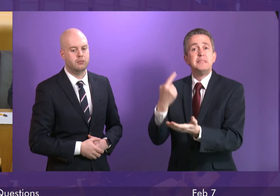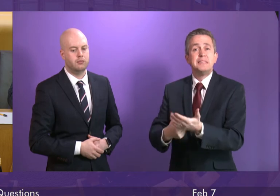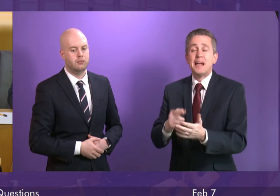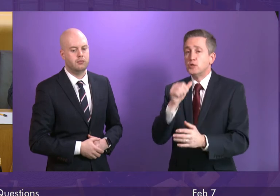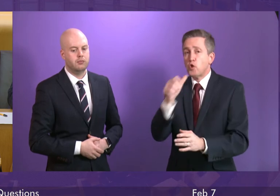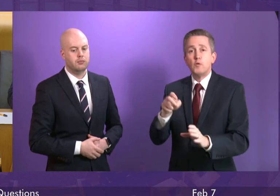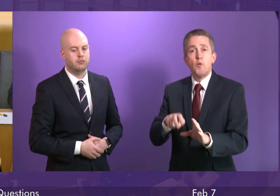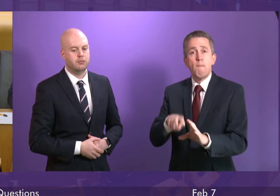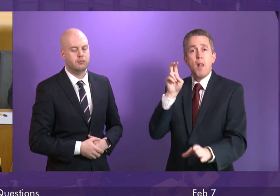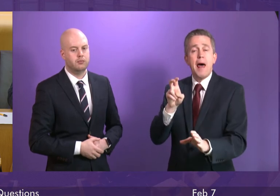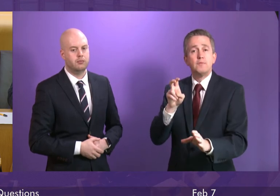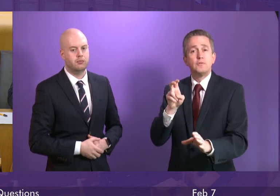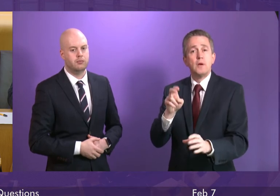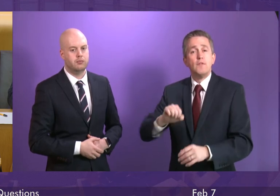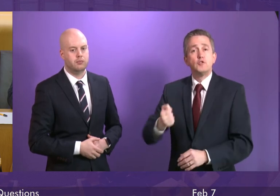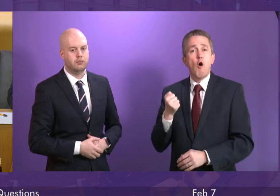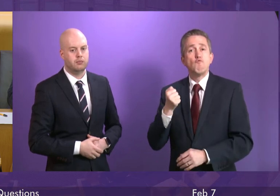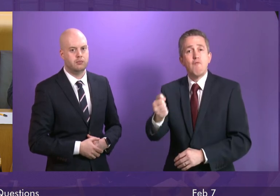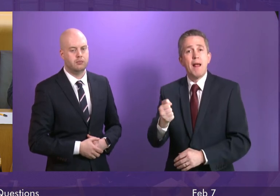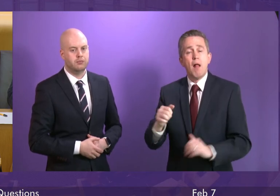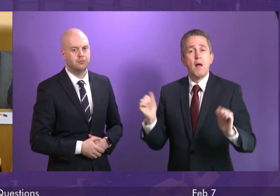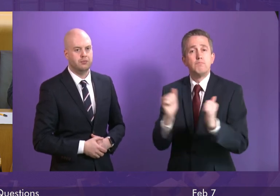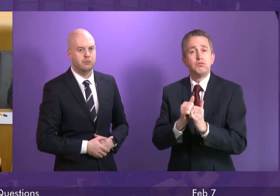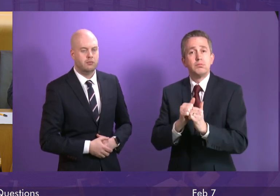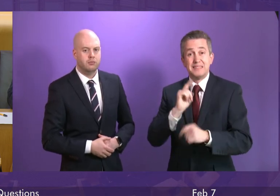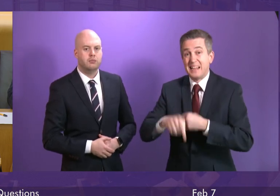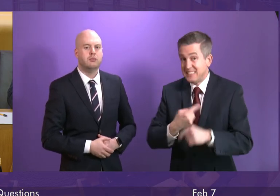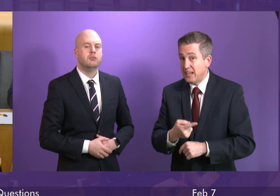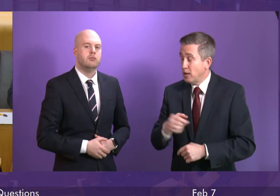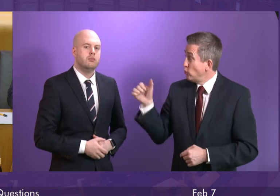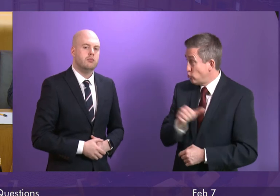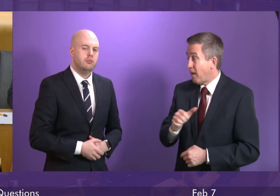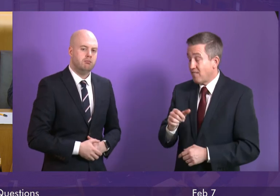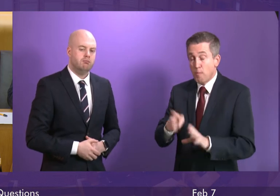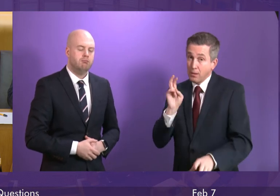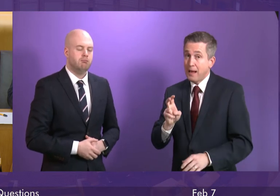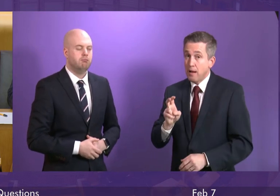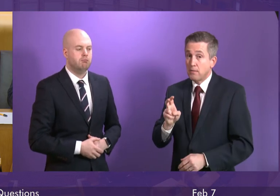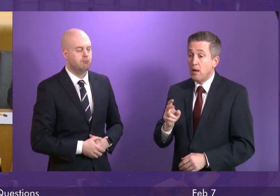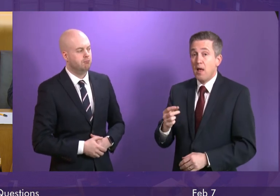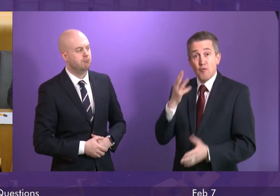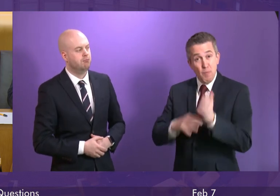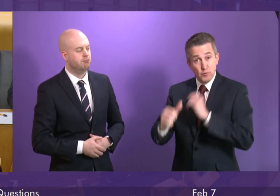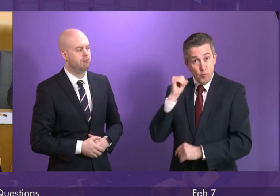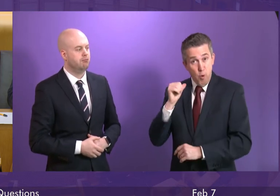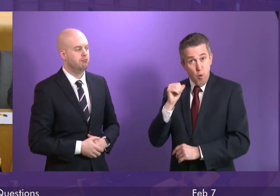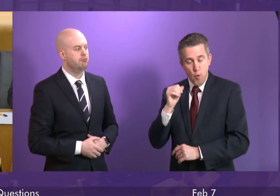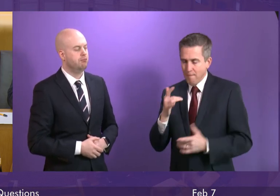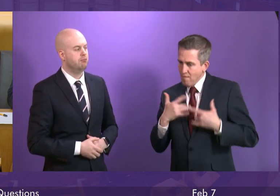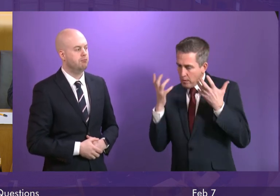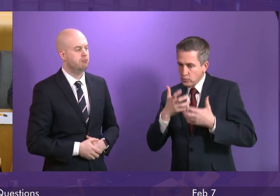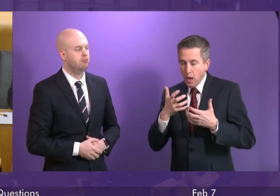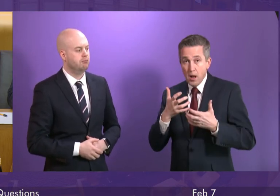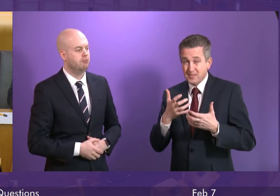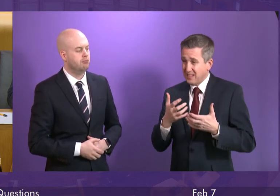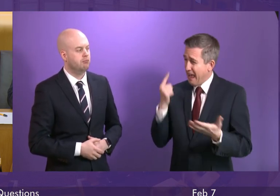breakpoint in the Scot Rail franchise next year. Look, if the Government weren't convinced then, I think they should be convinced